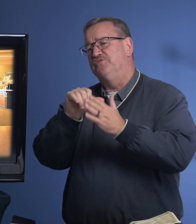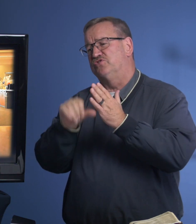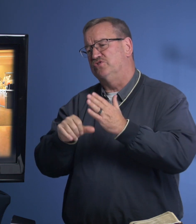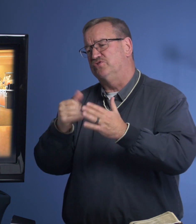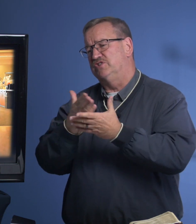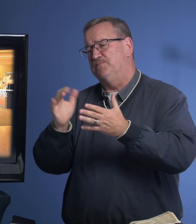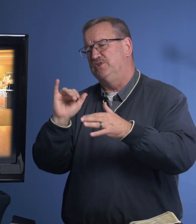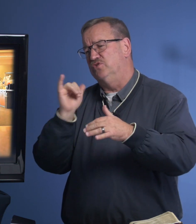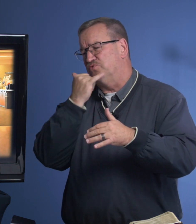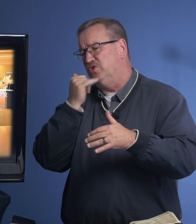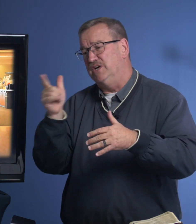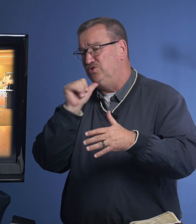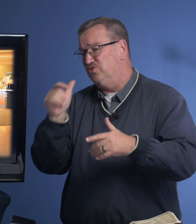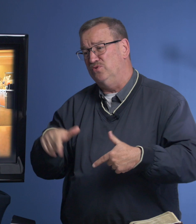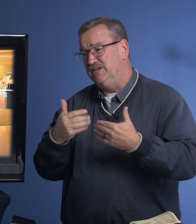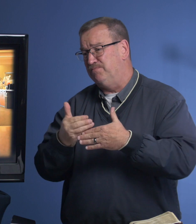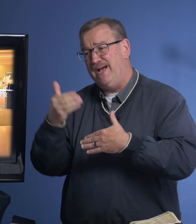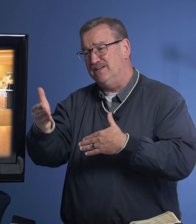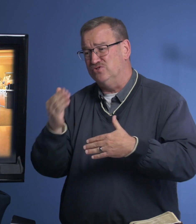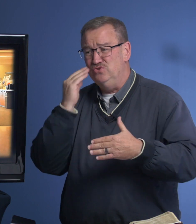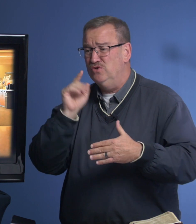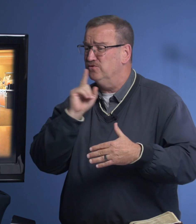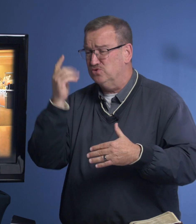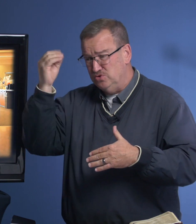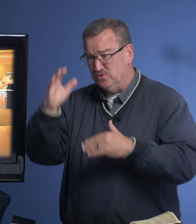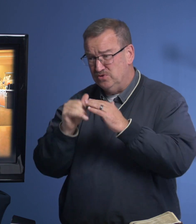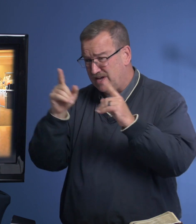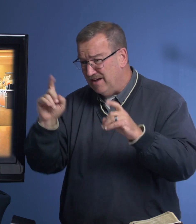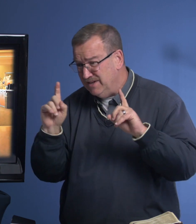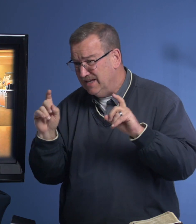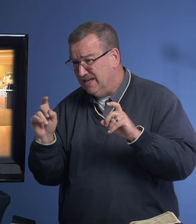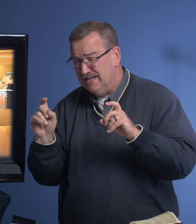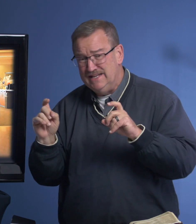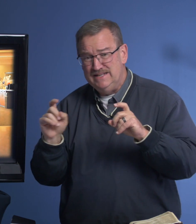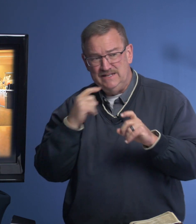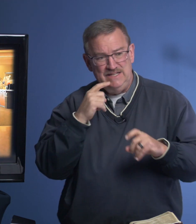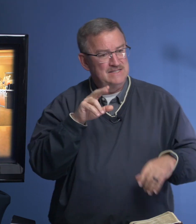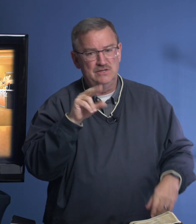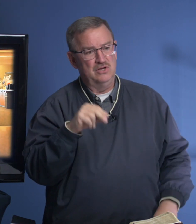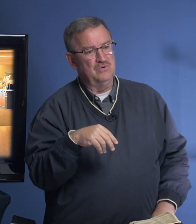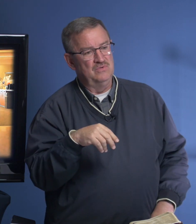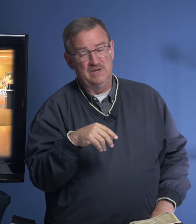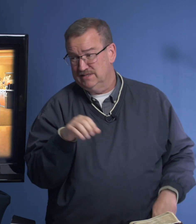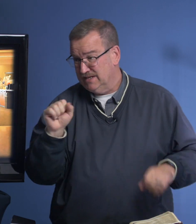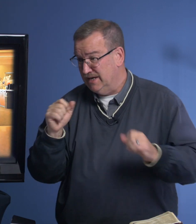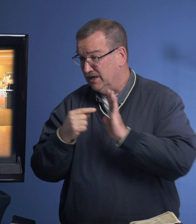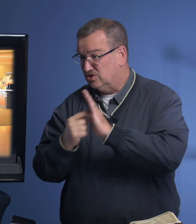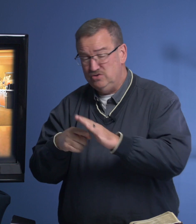the surgery, something goes wrong, and you don't live past? Do you know for sure you will go to heaven? And he said, no. I said, can I show you?